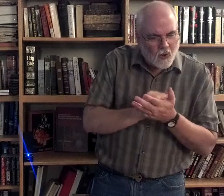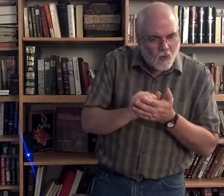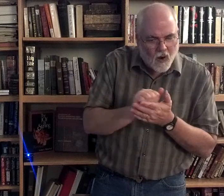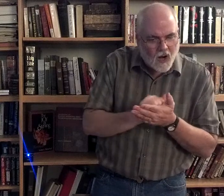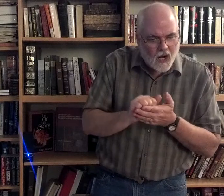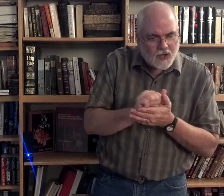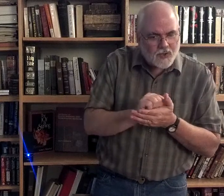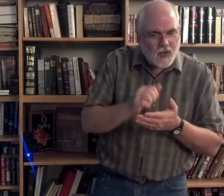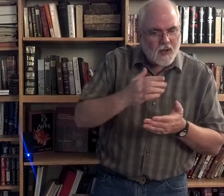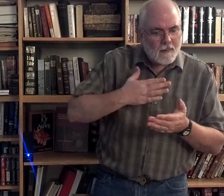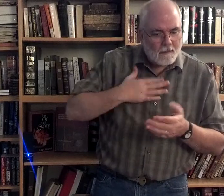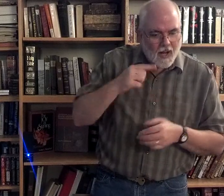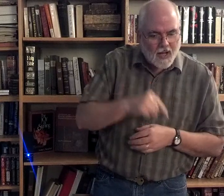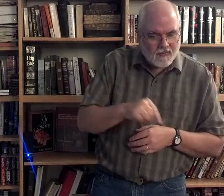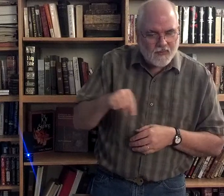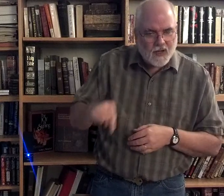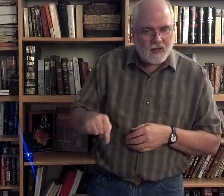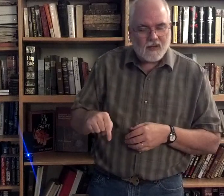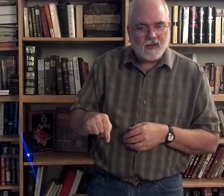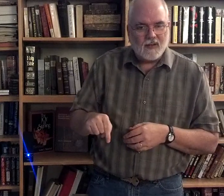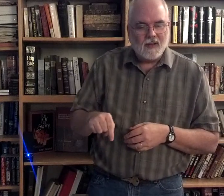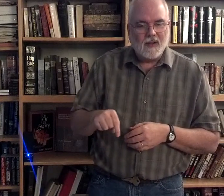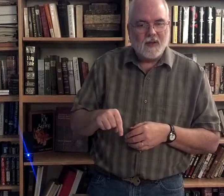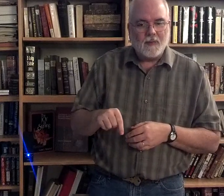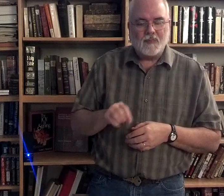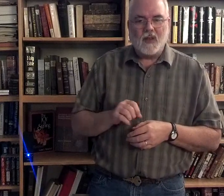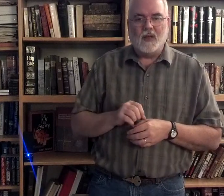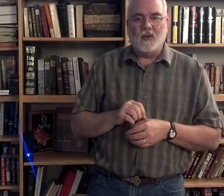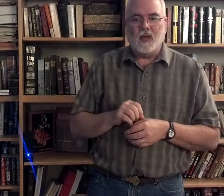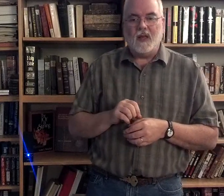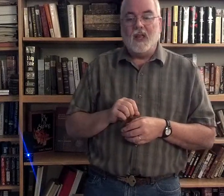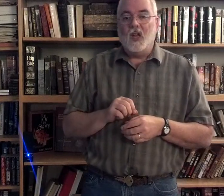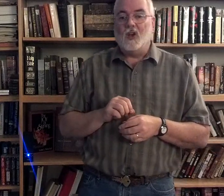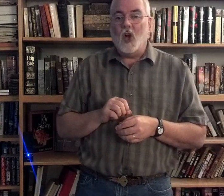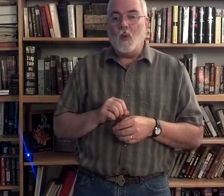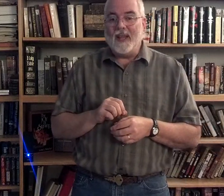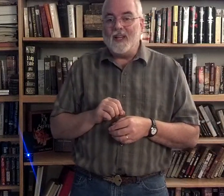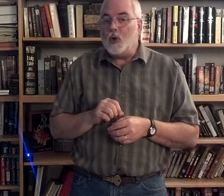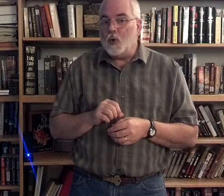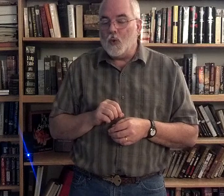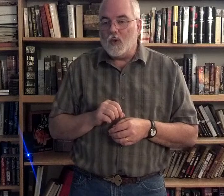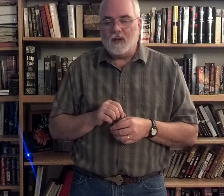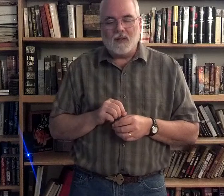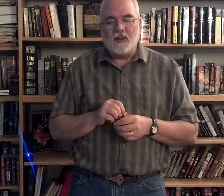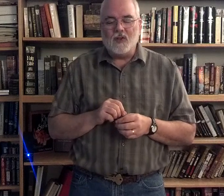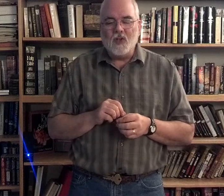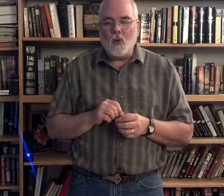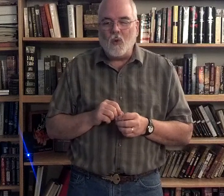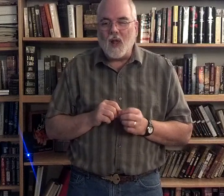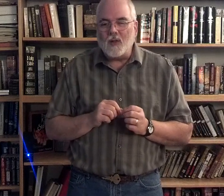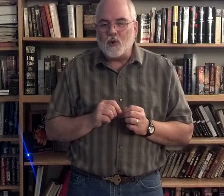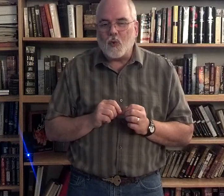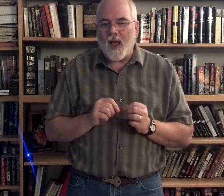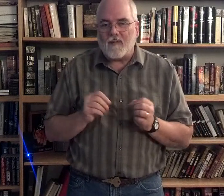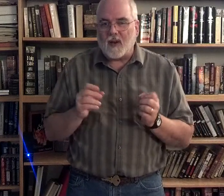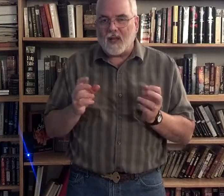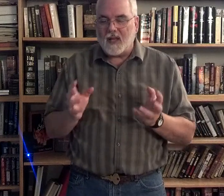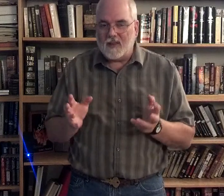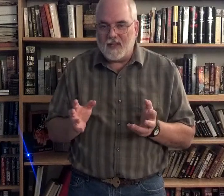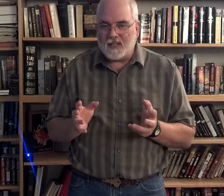wash my feet? Okay? Going to. There's no traveling in this.